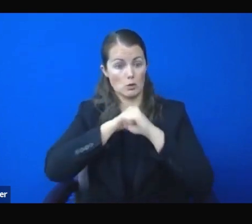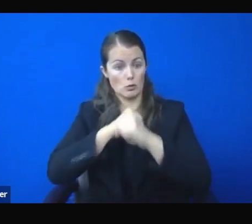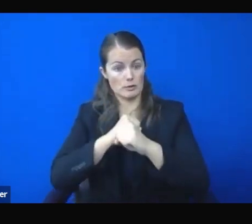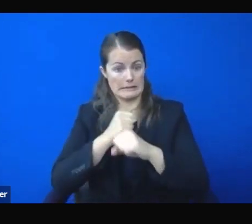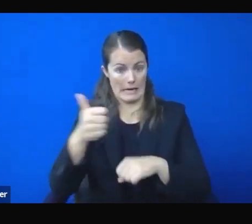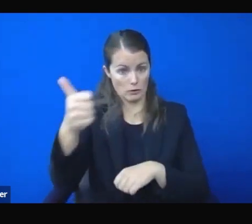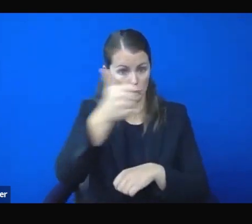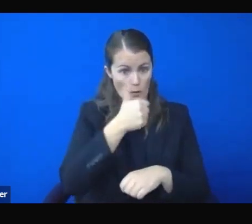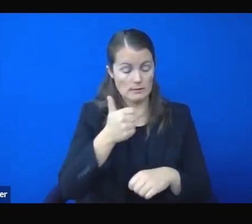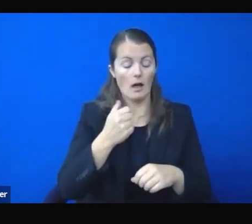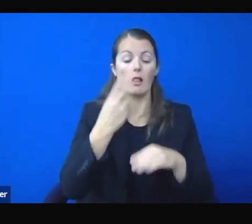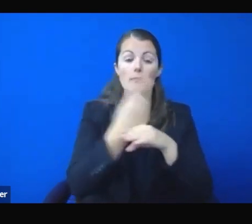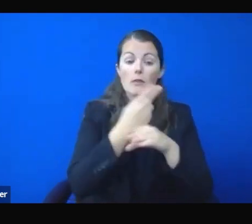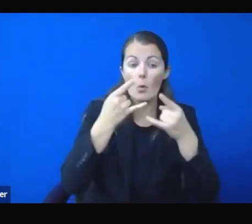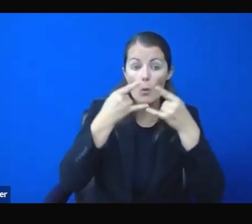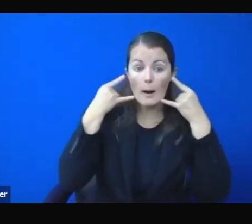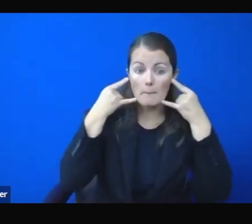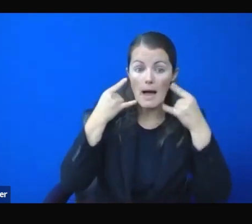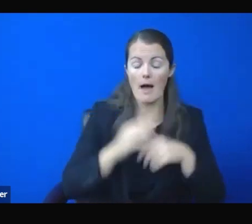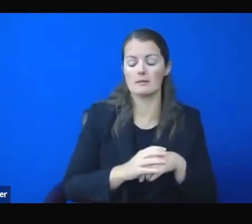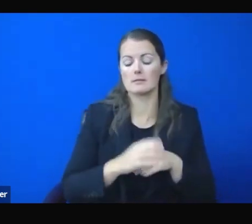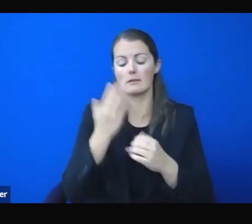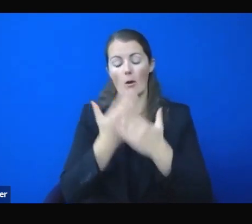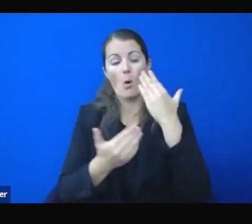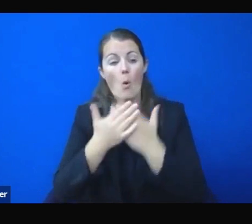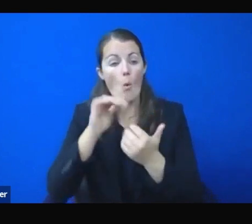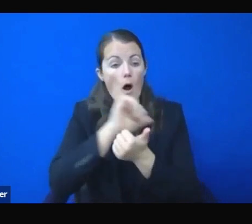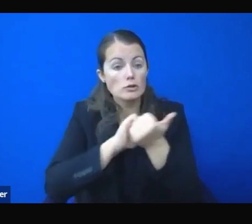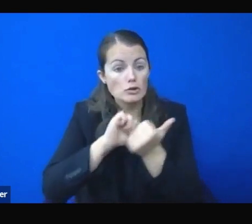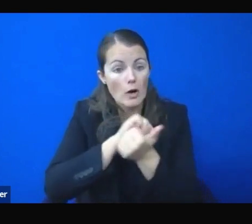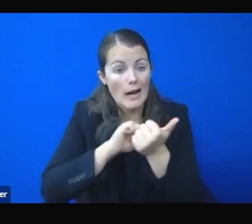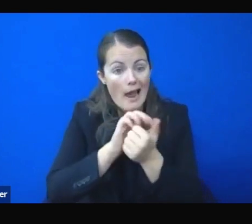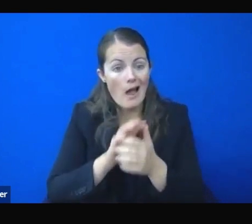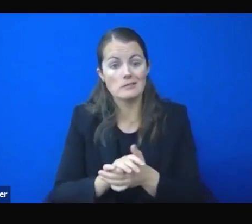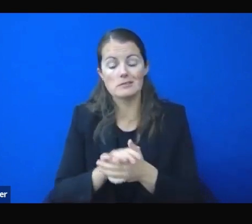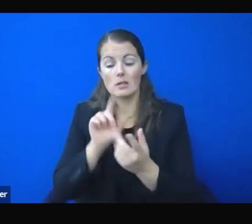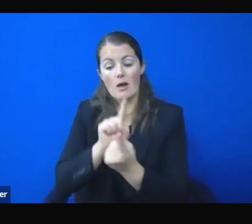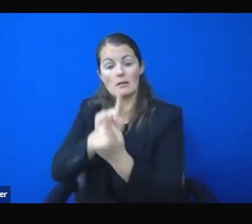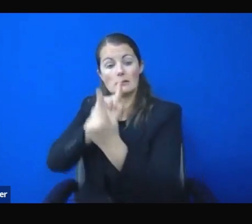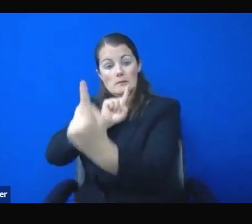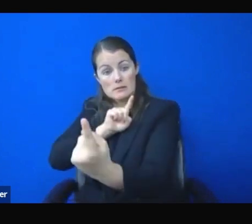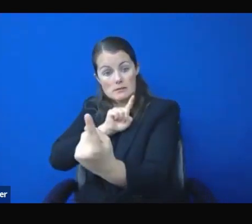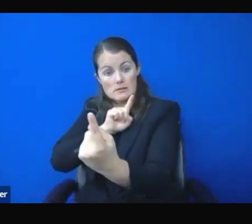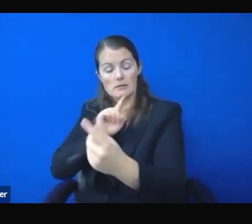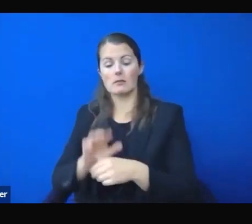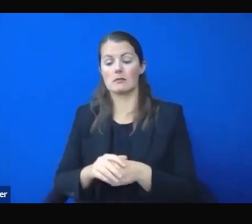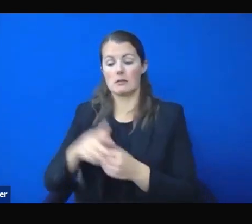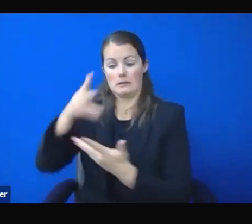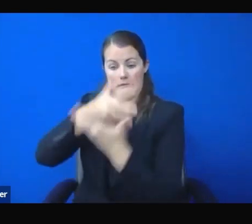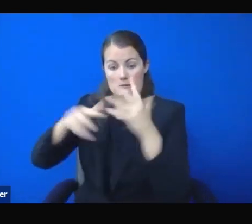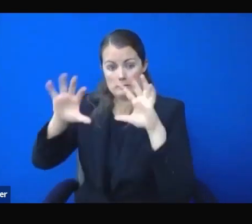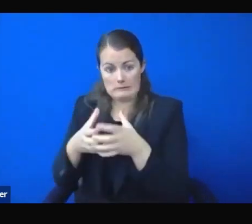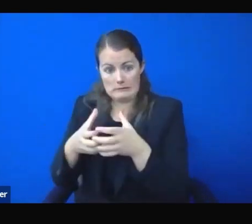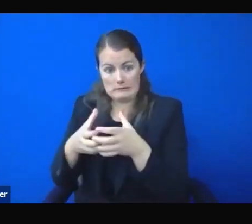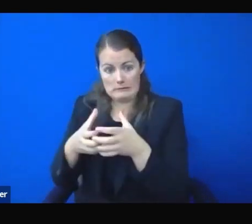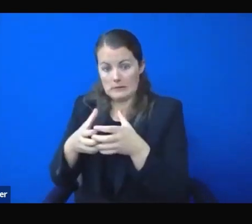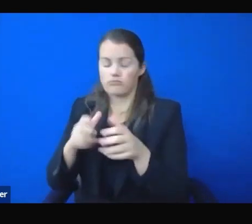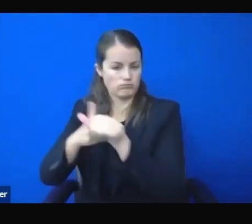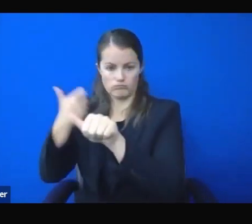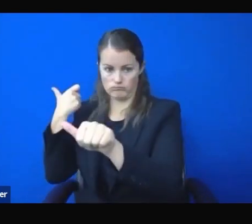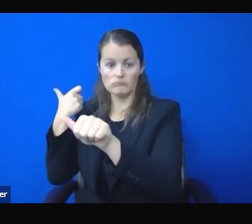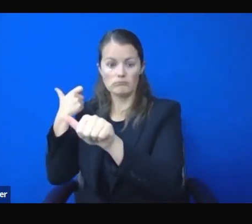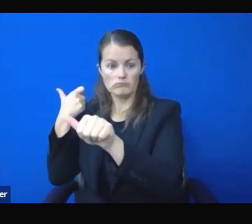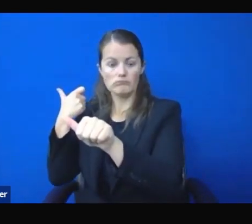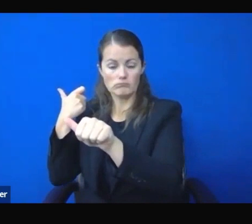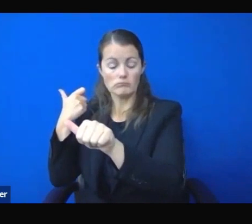wash your hands, you practice social distancing, you avoid large groups, you're going to be in a safer position. And as more and more